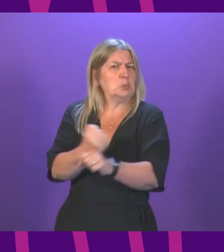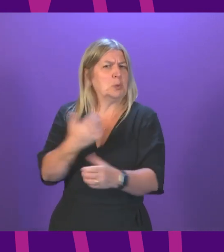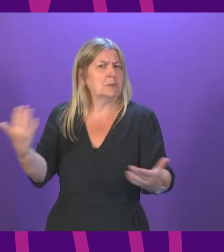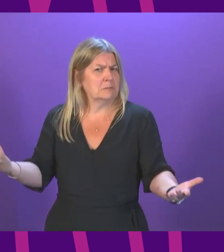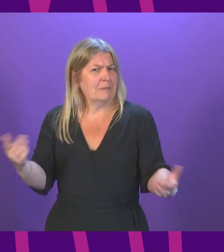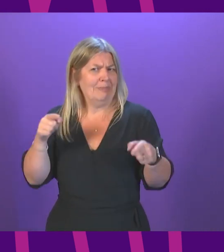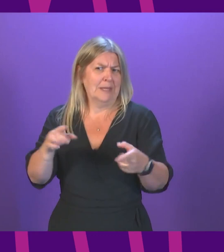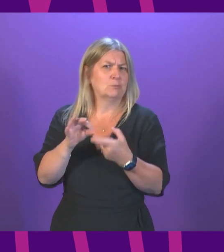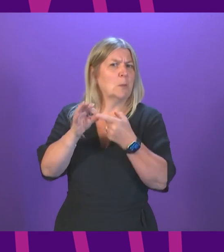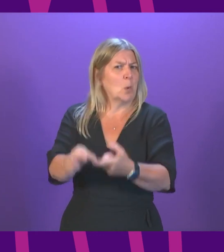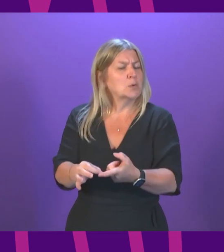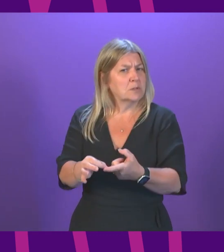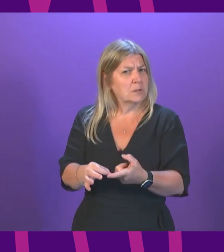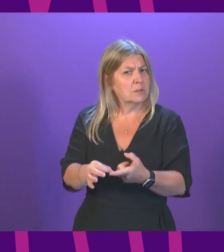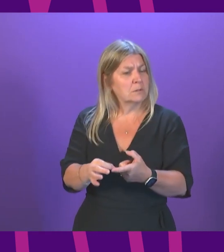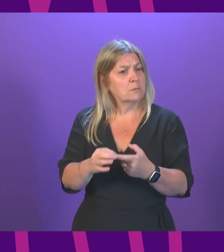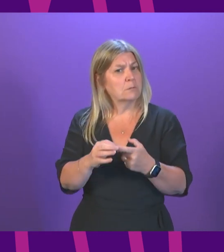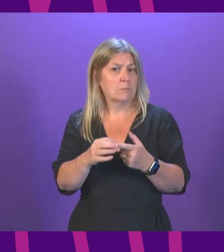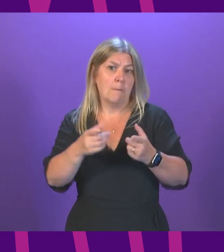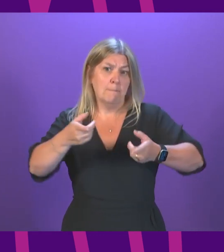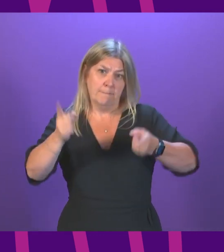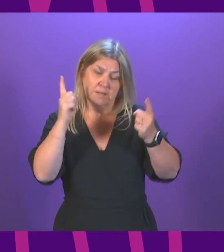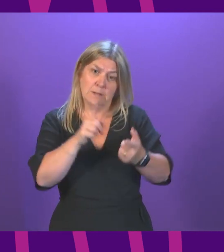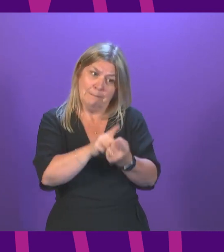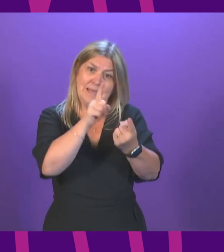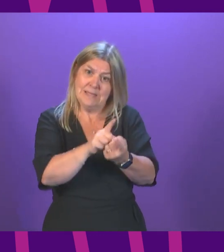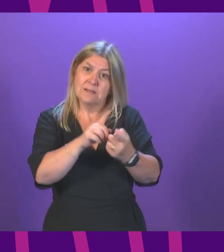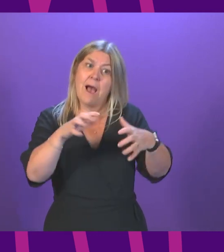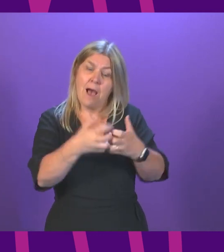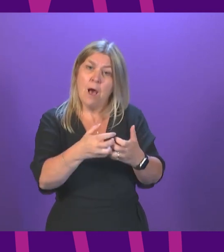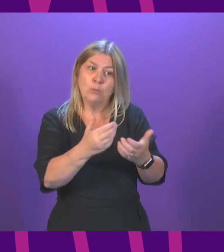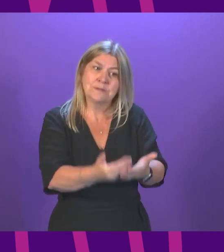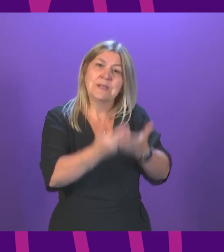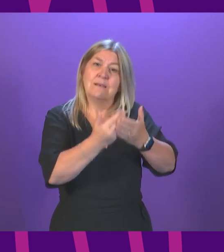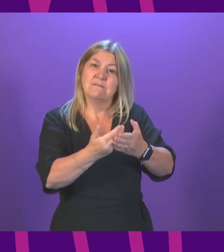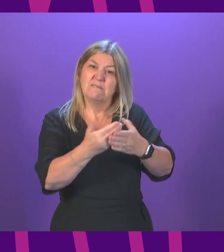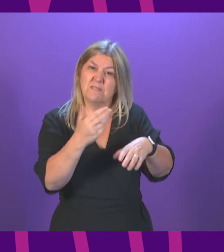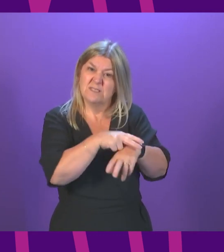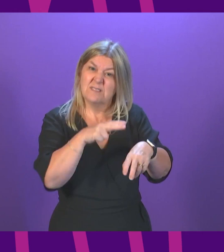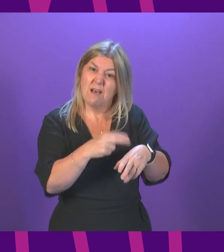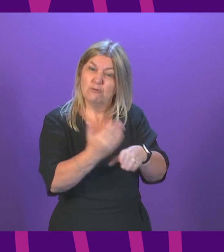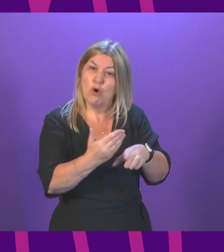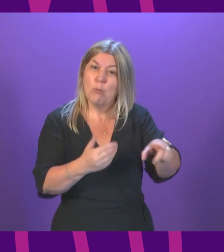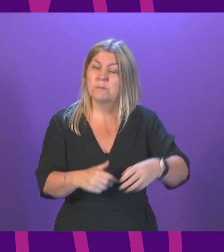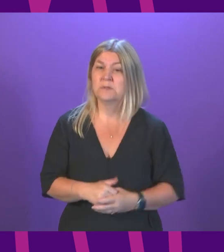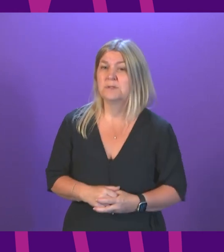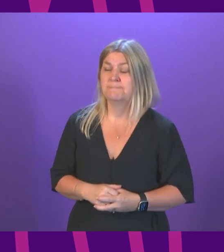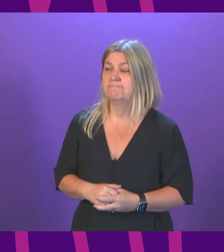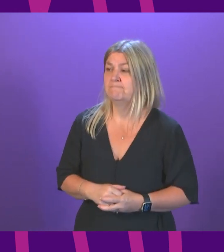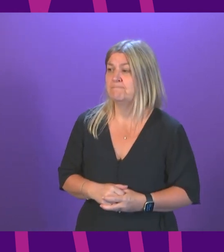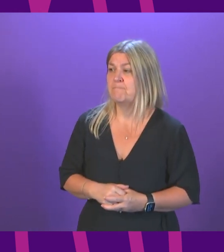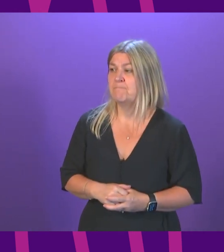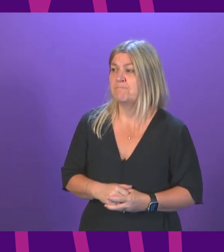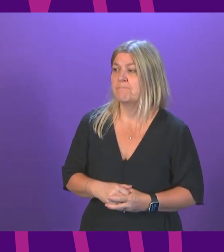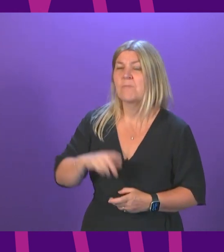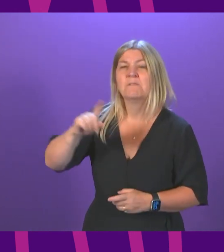and if a Government Minister will meet with the Bechtou staff union to discuss how the jobs can be saved? First Minister. We make representations to the BBC on matters like